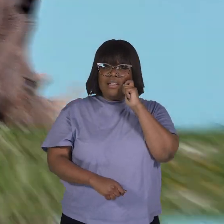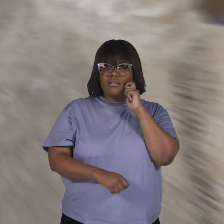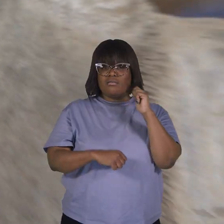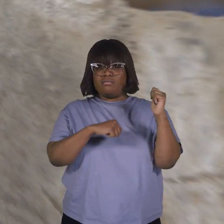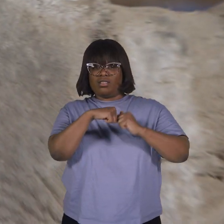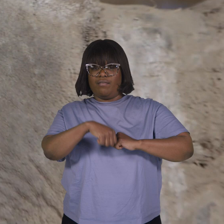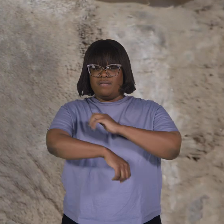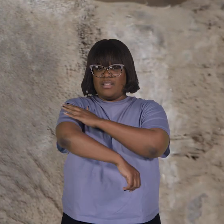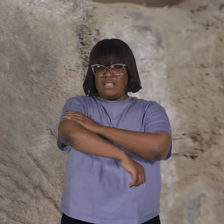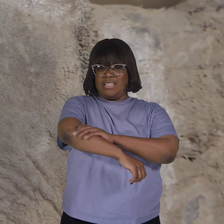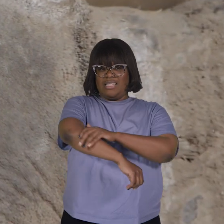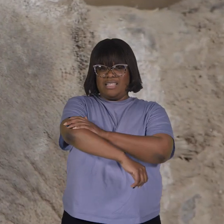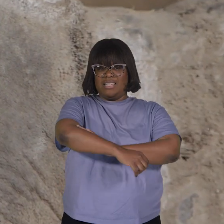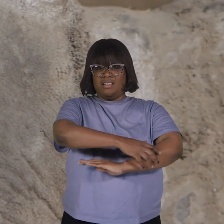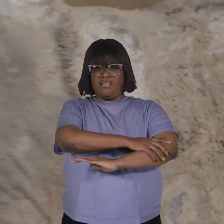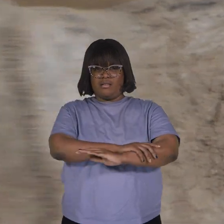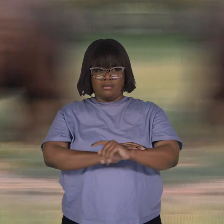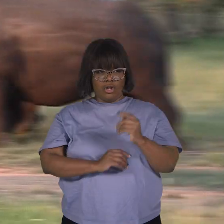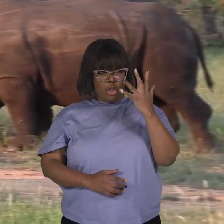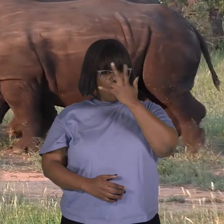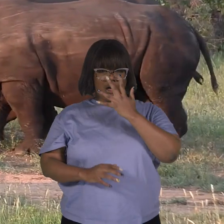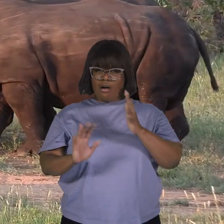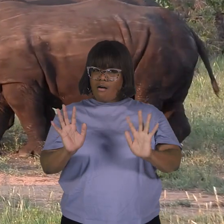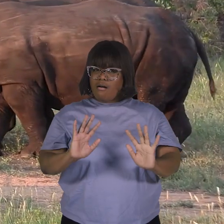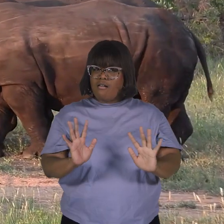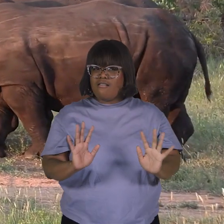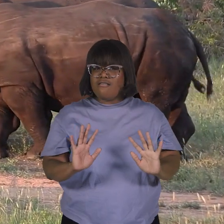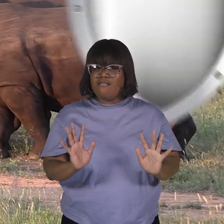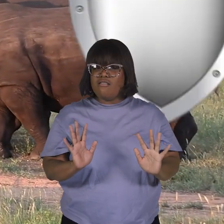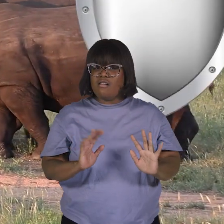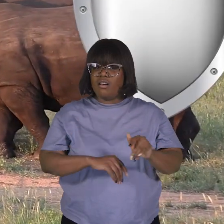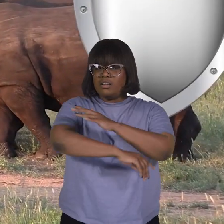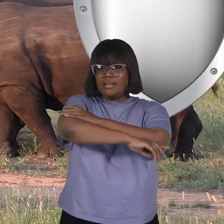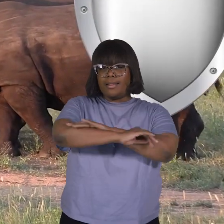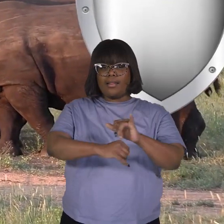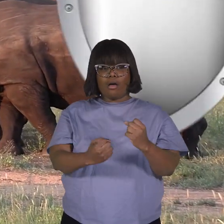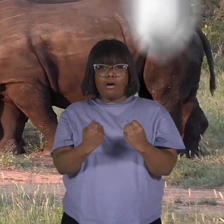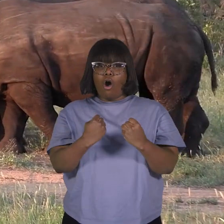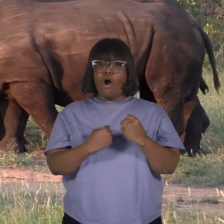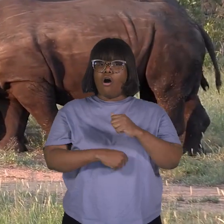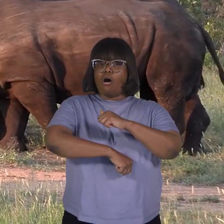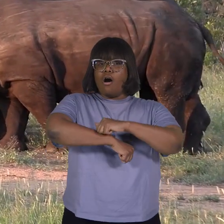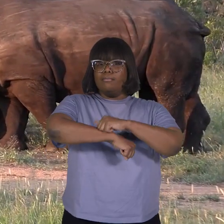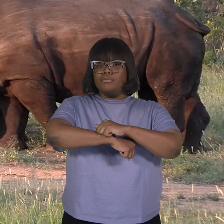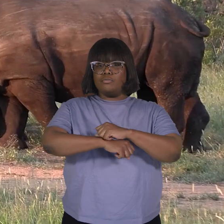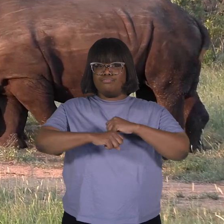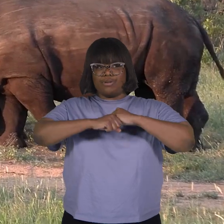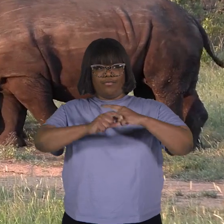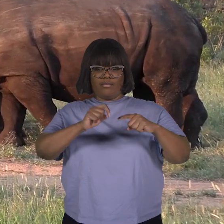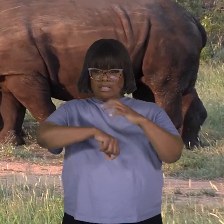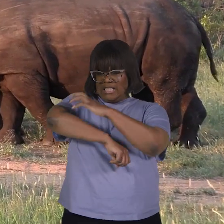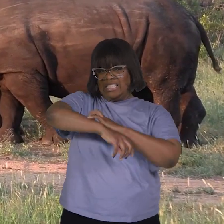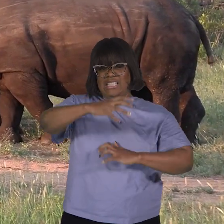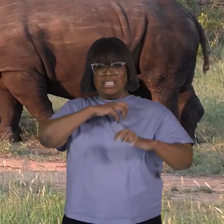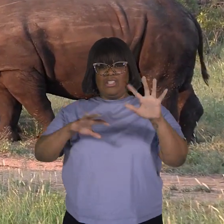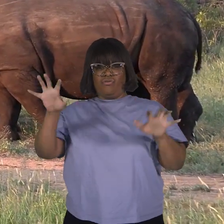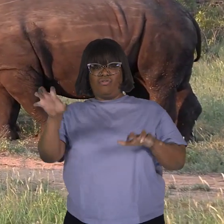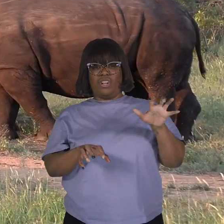It's not just for looks. Their skin is like armor, protecting them from scratches, insect bites, and